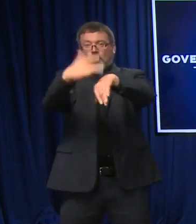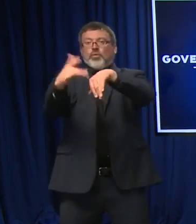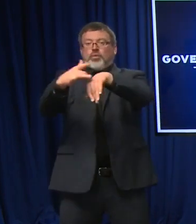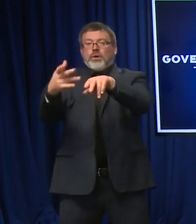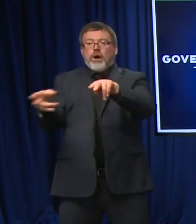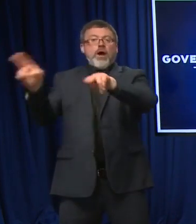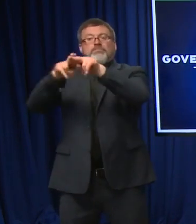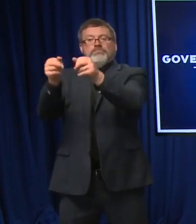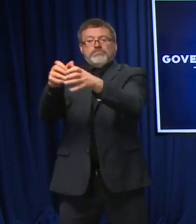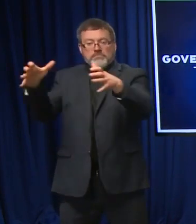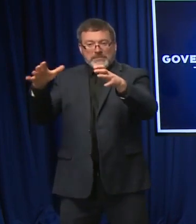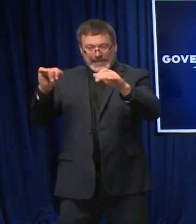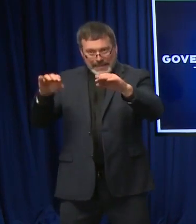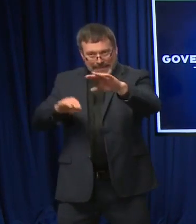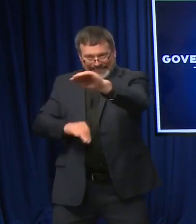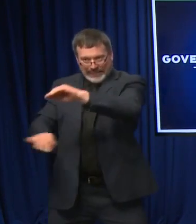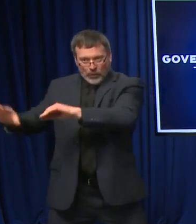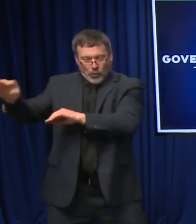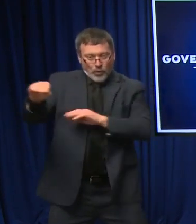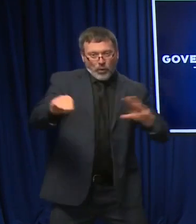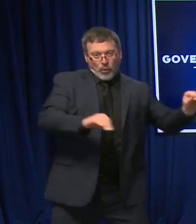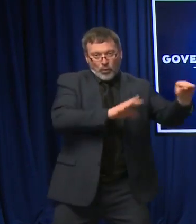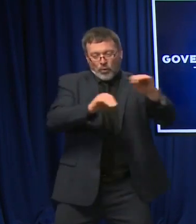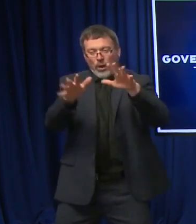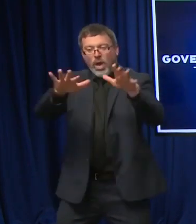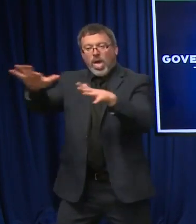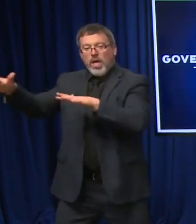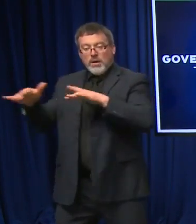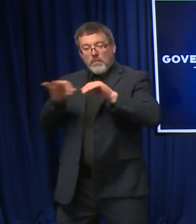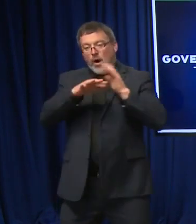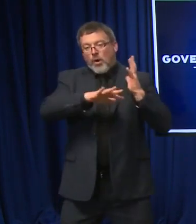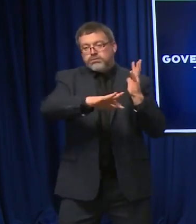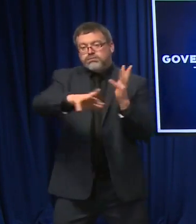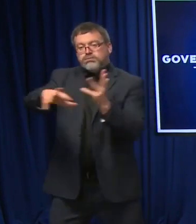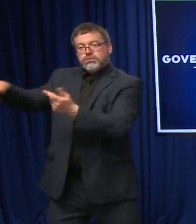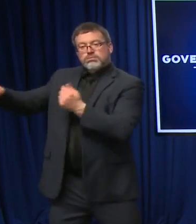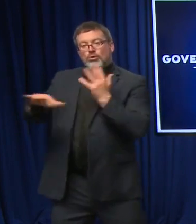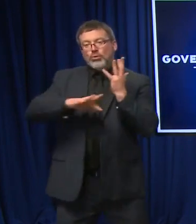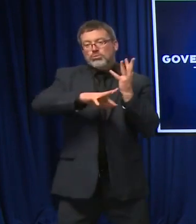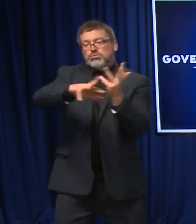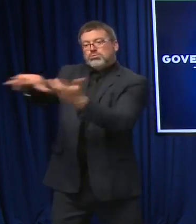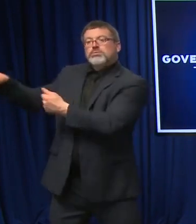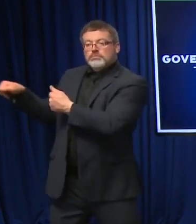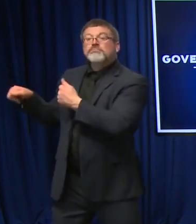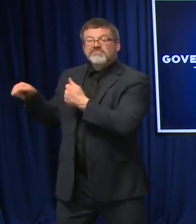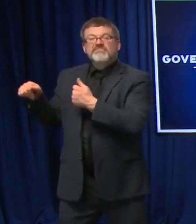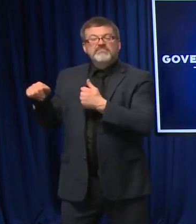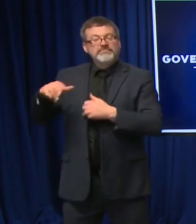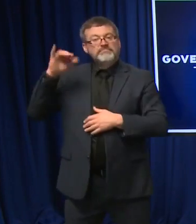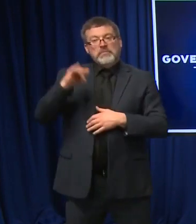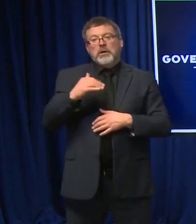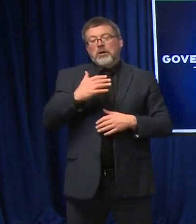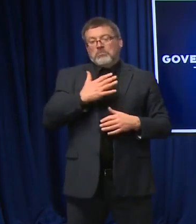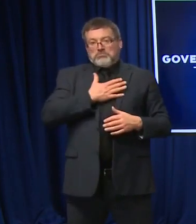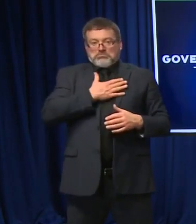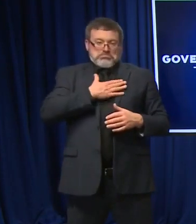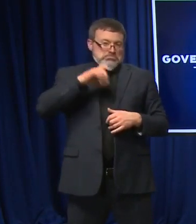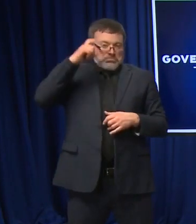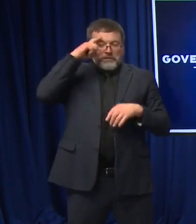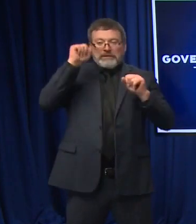some of these actions through an executive order to speed that process up, make sure the resources are where they need to be, getting the people the best care we can find.